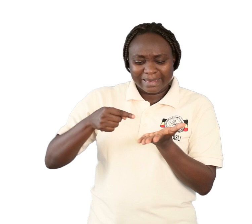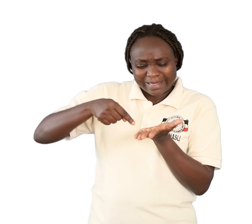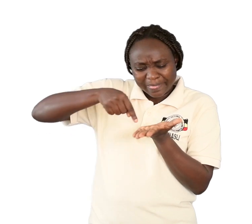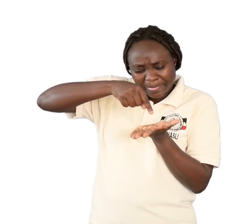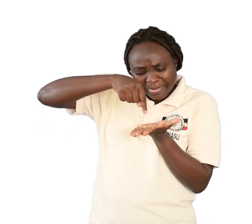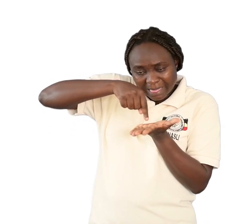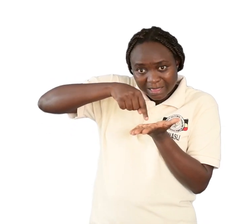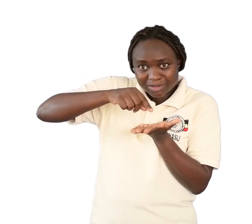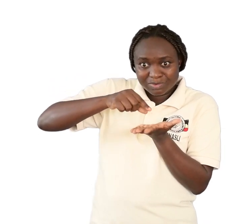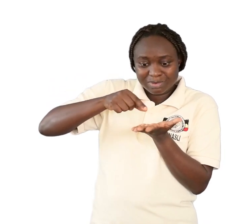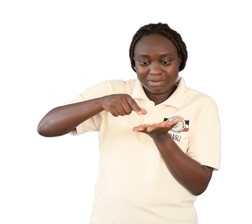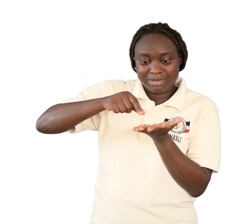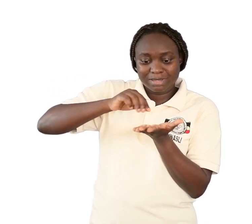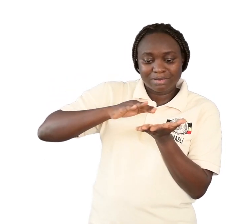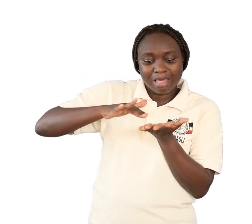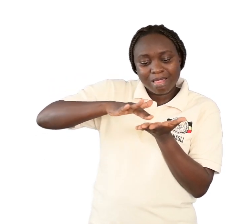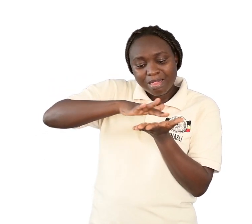layer.